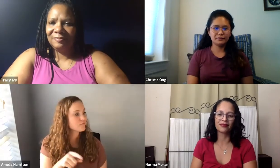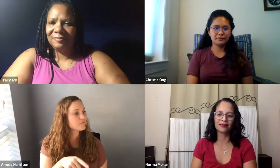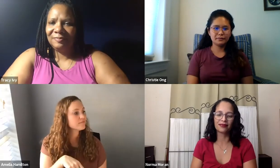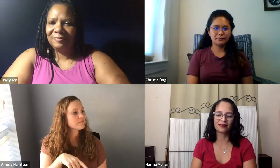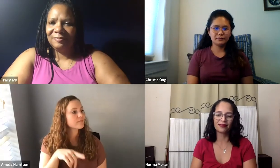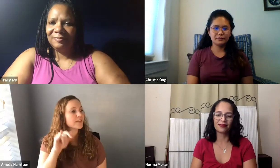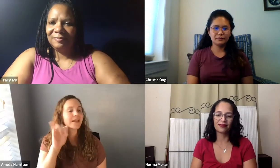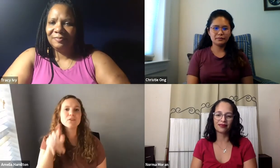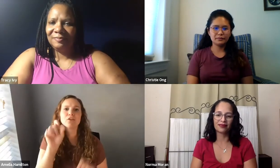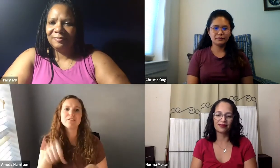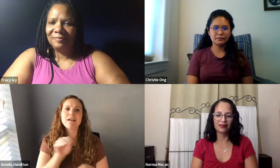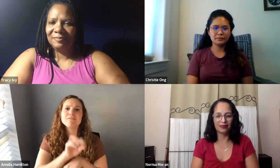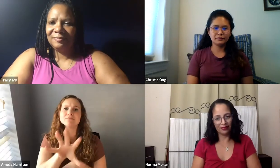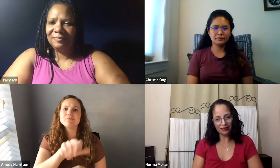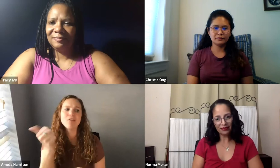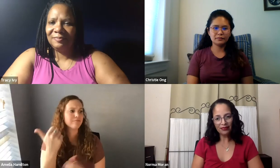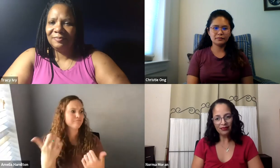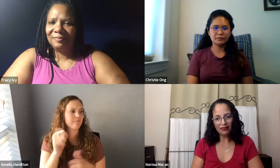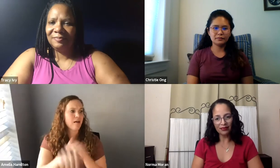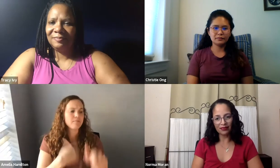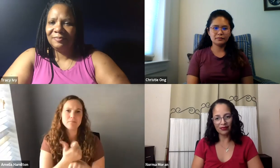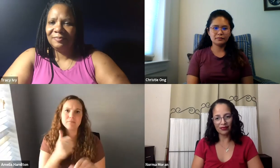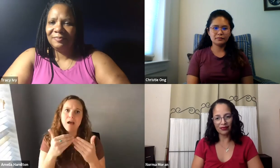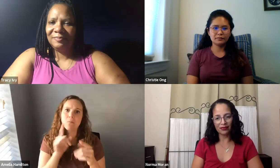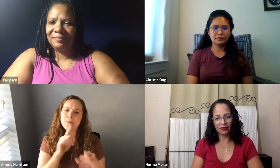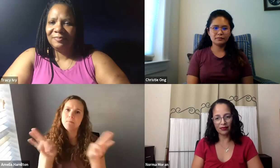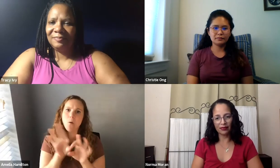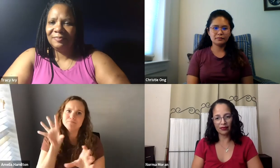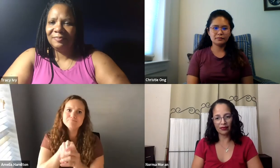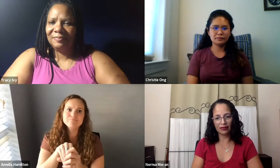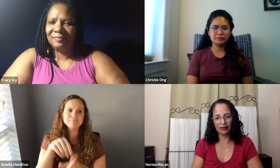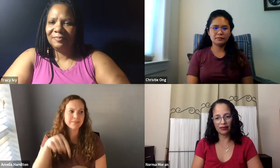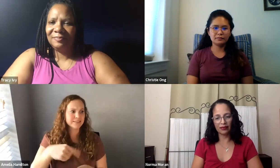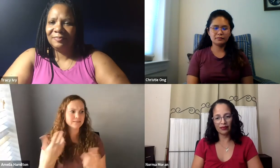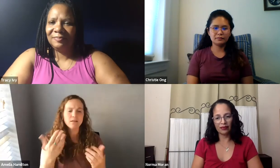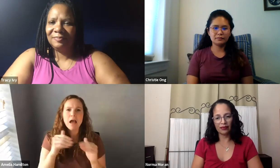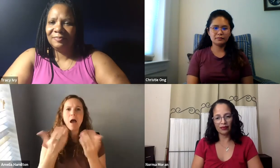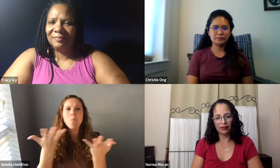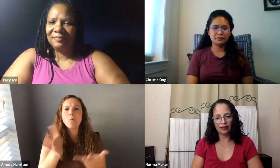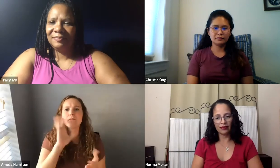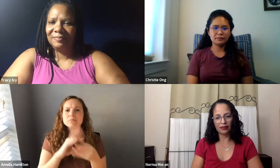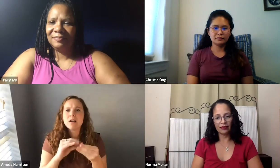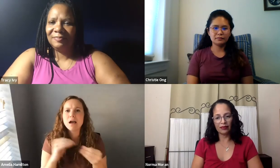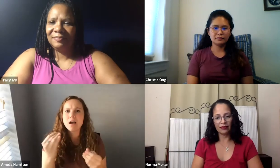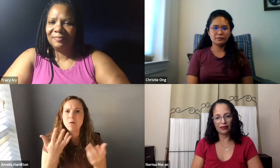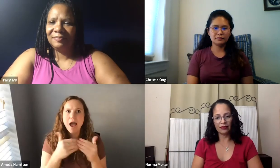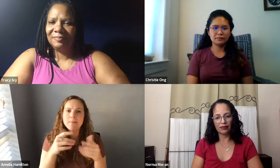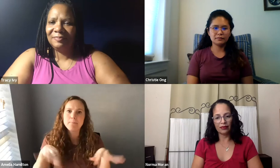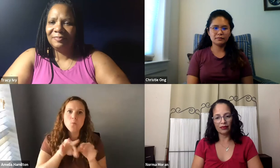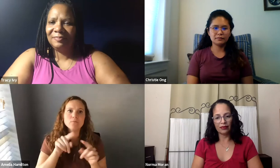I have another question for the three of you. If you could give advice to other alumni on why it's important to be involved